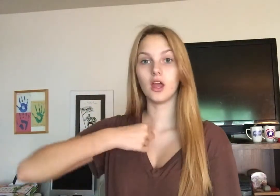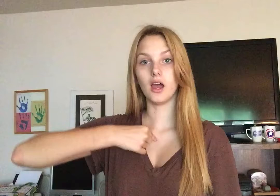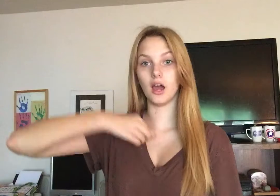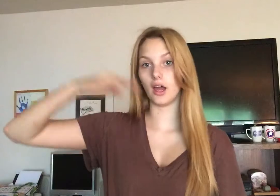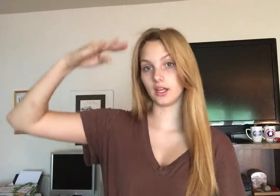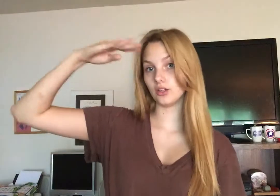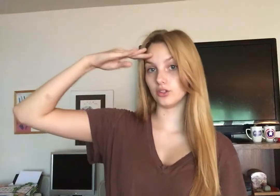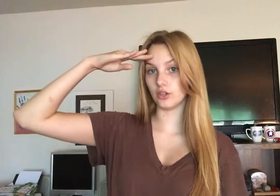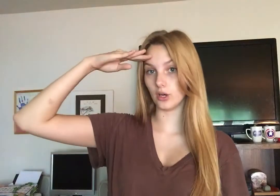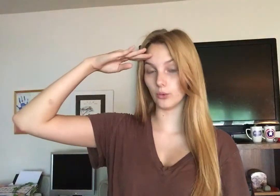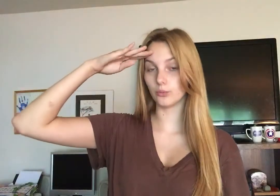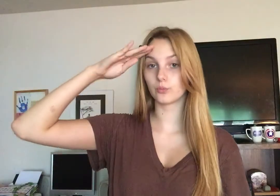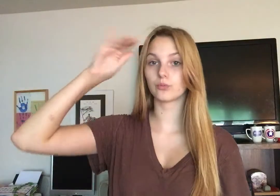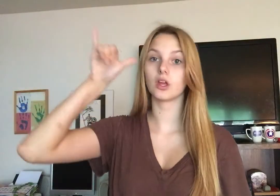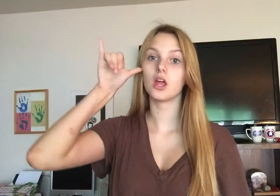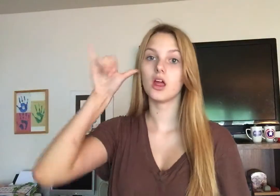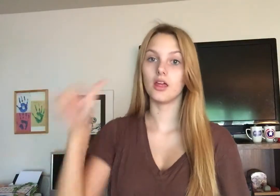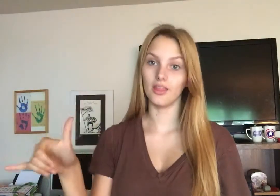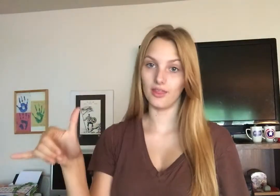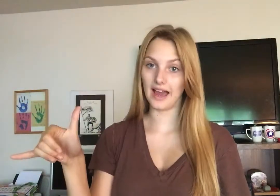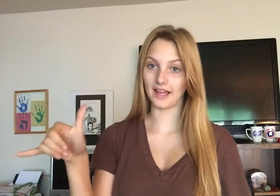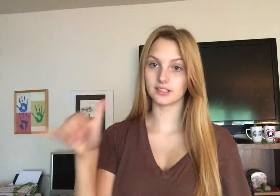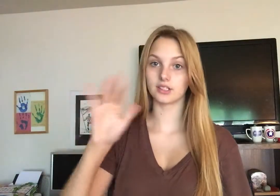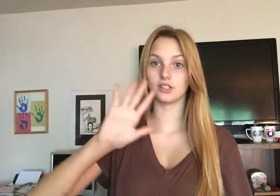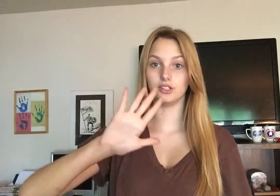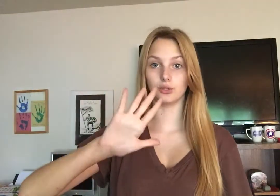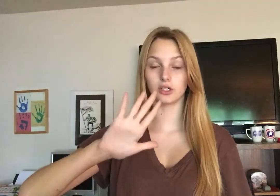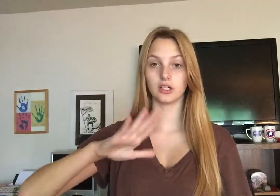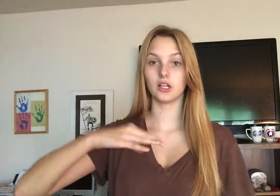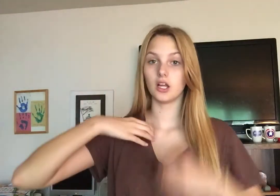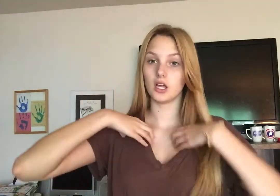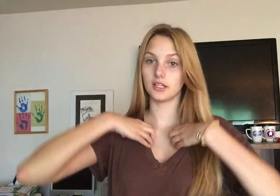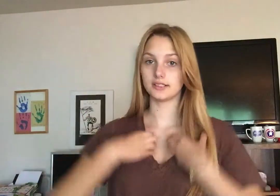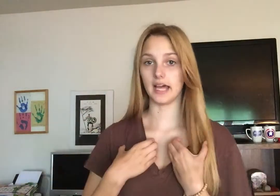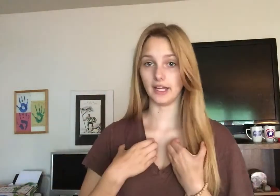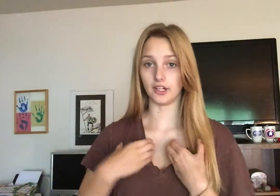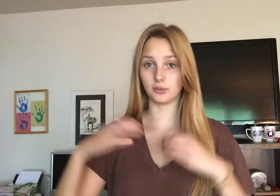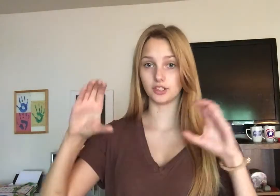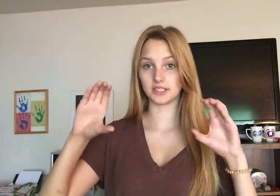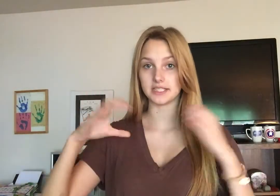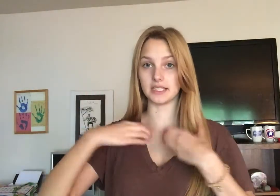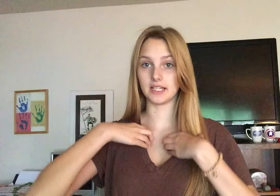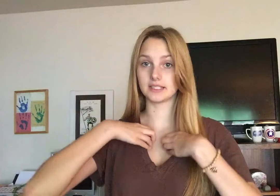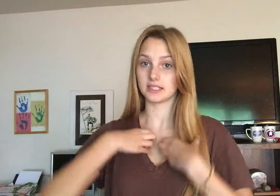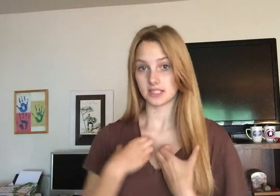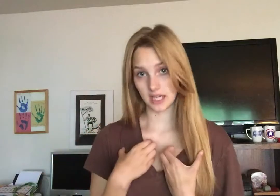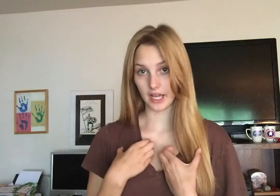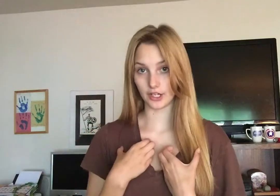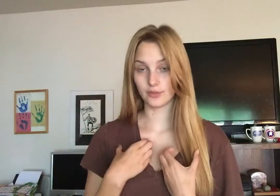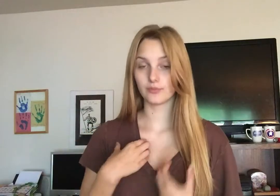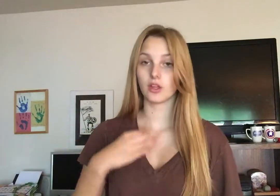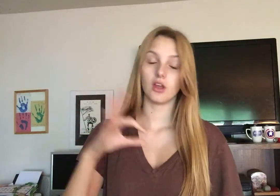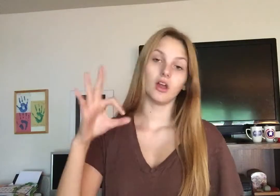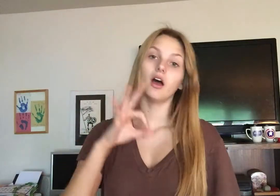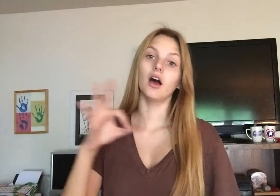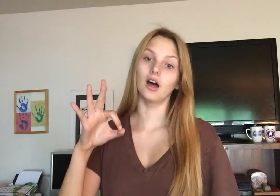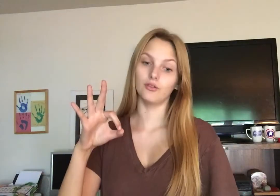I know that you're tired, which is just T-cans, tired, of